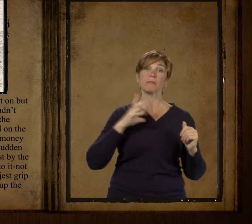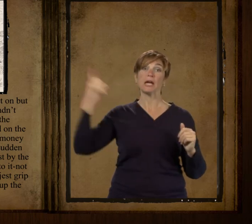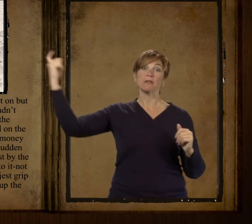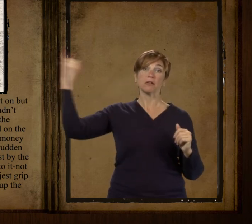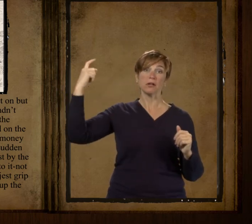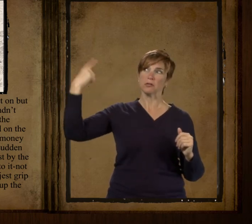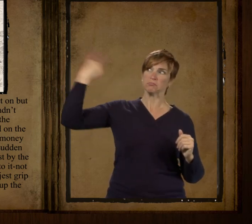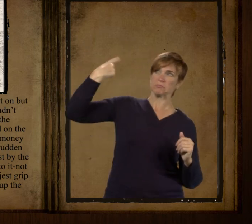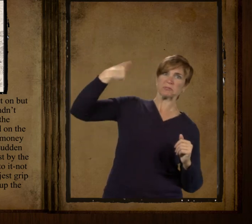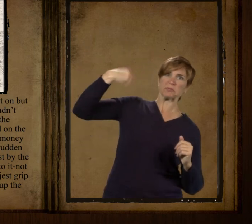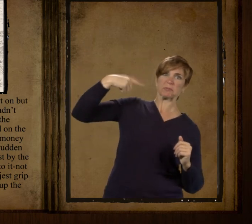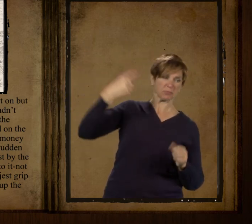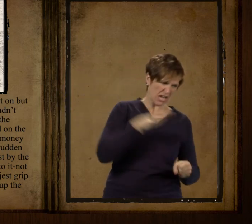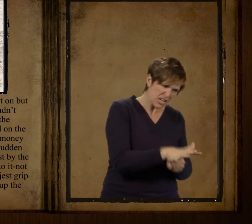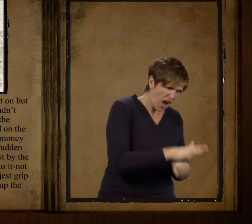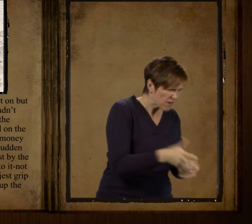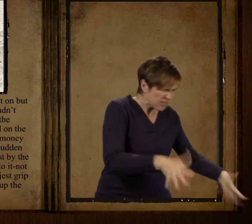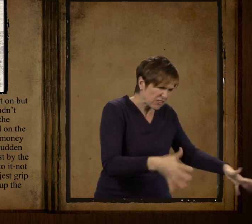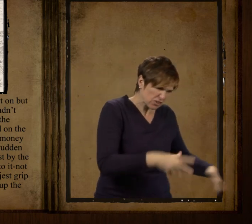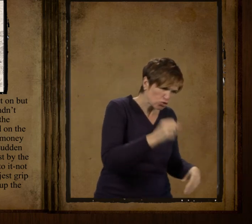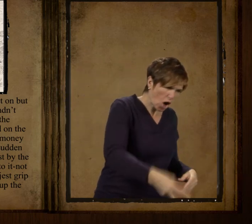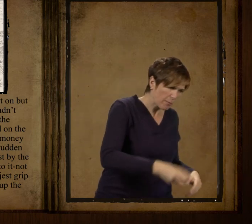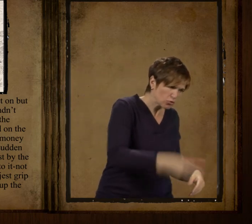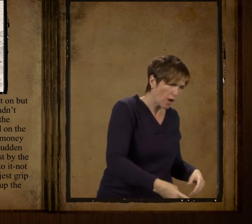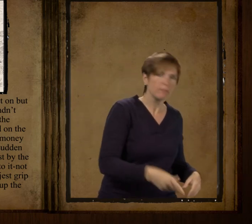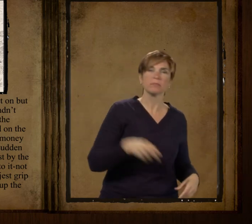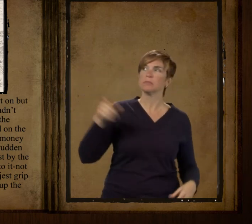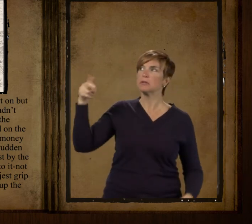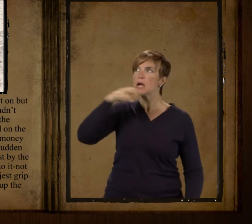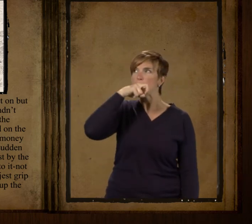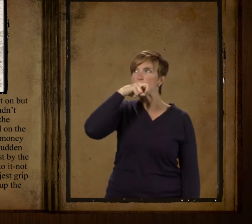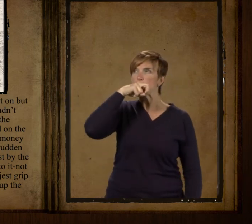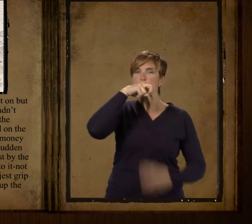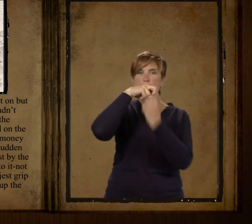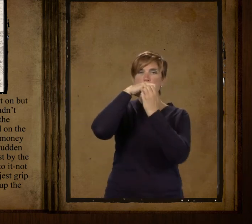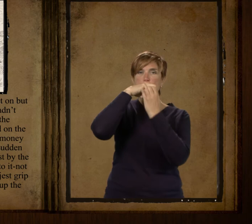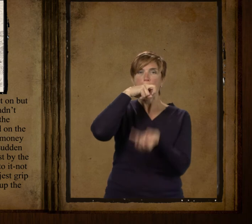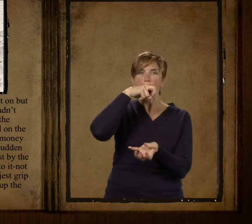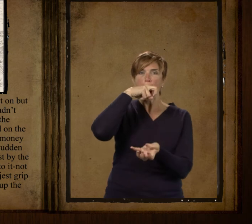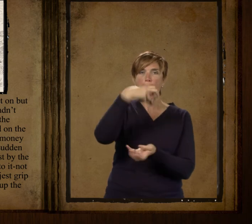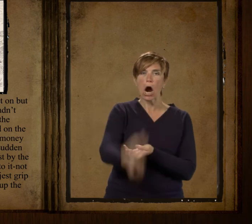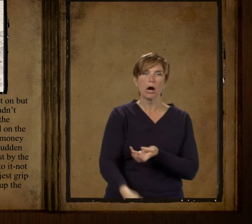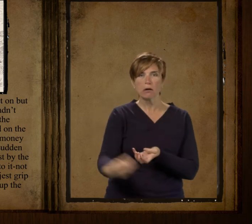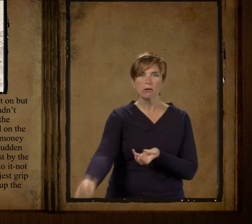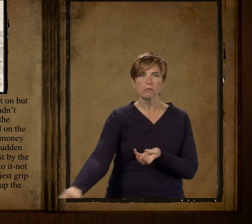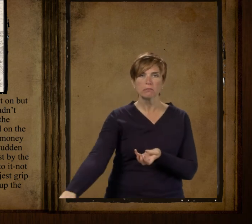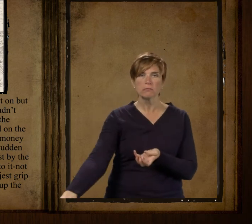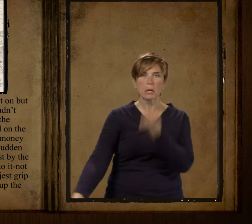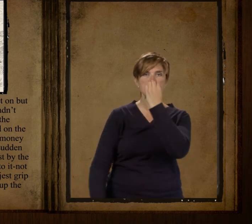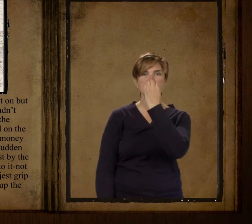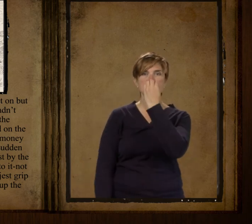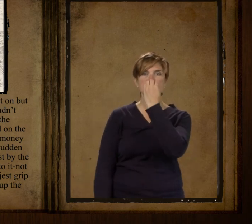just grip and hang on till they throwed up the sponge if it was a year